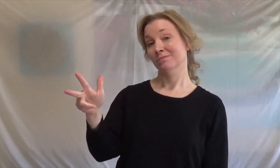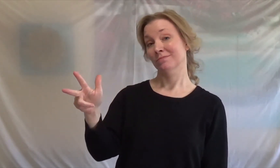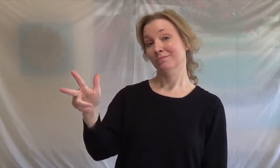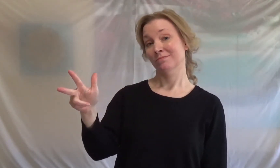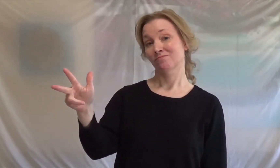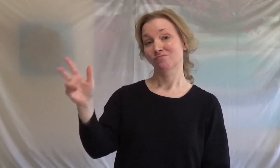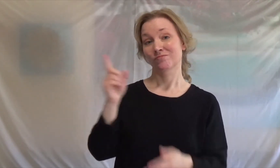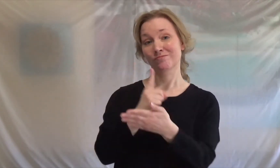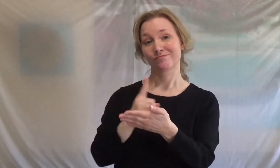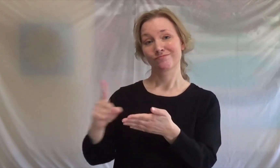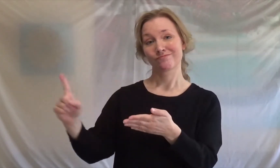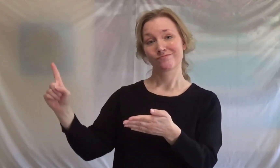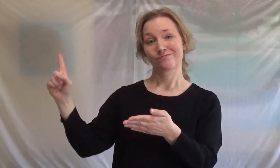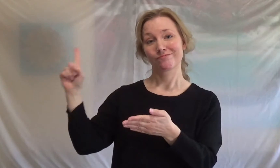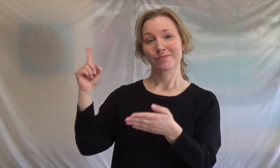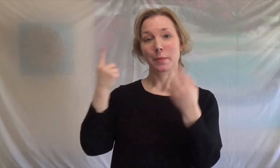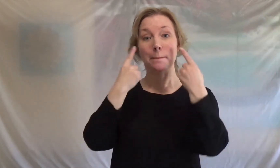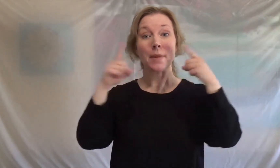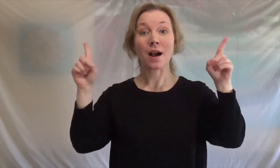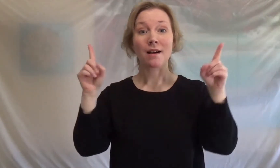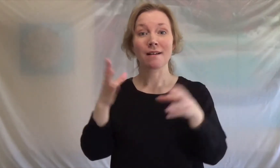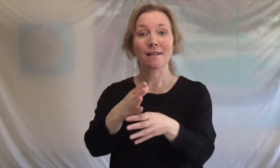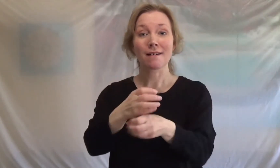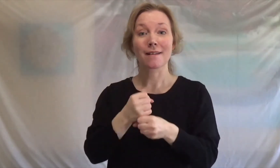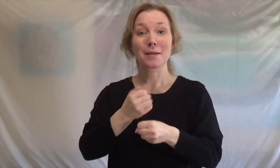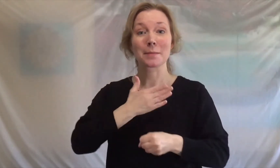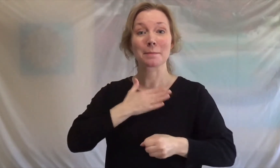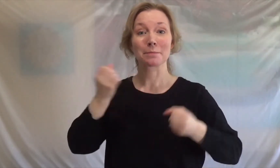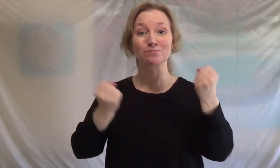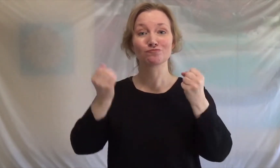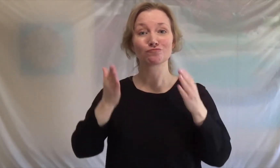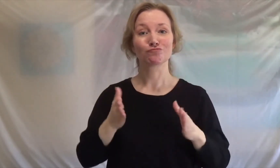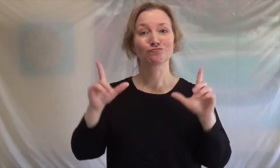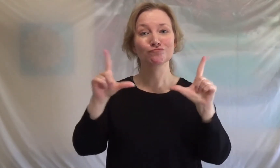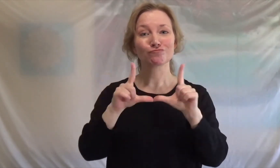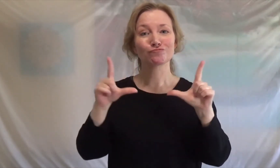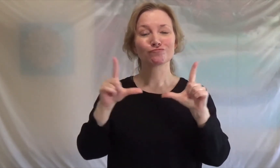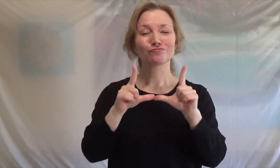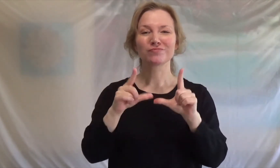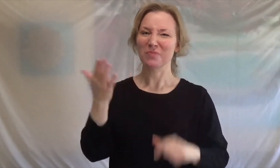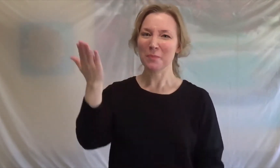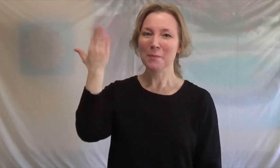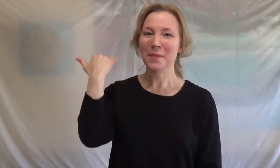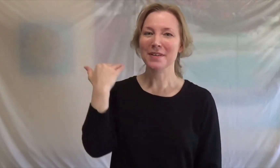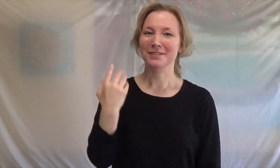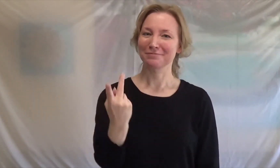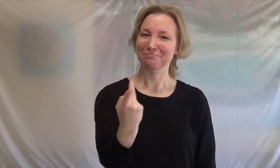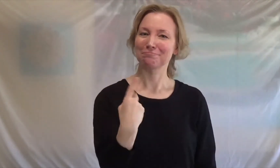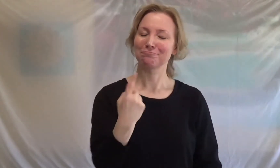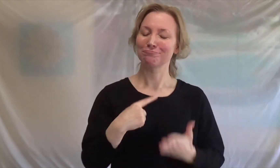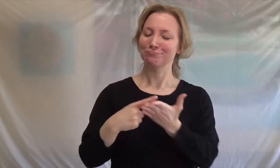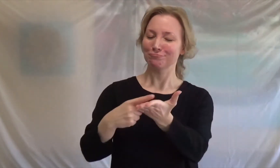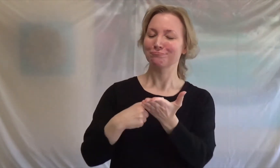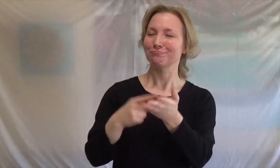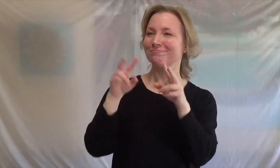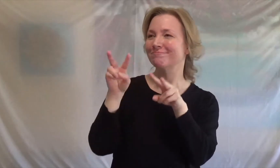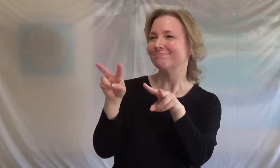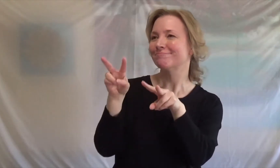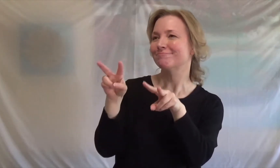I got my driver's license last week, just like we always talked about Cause you